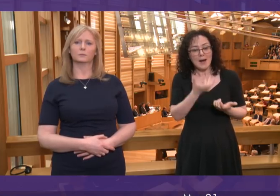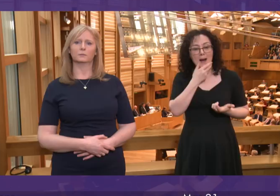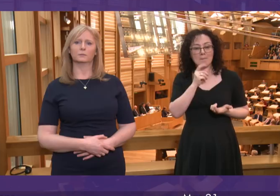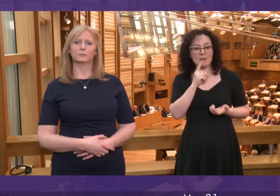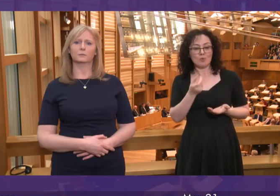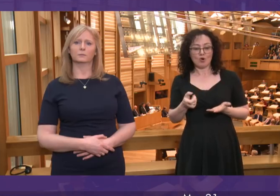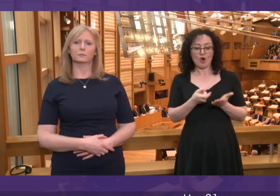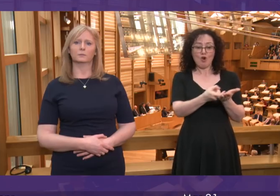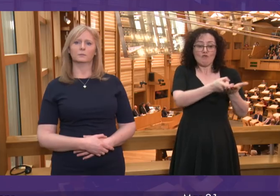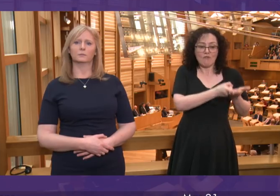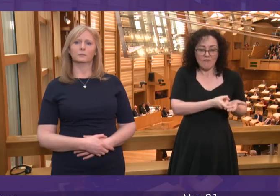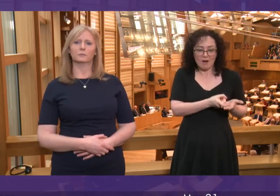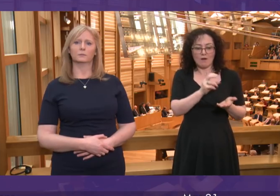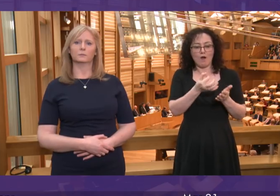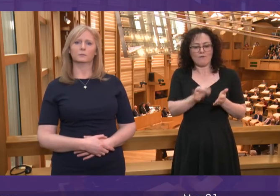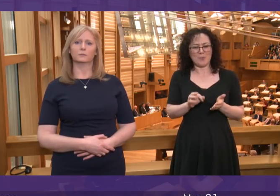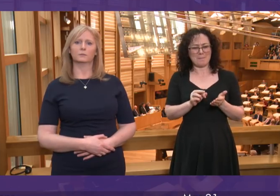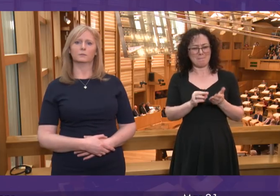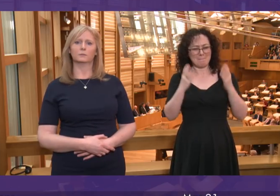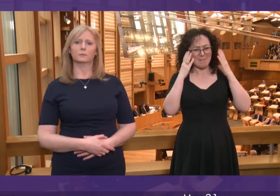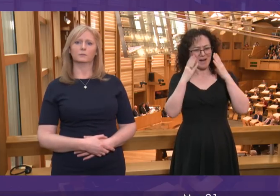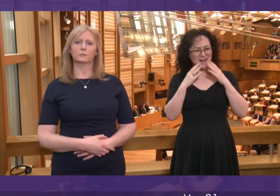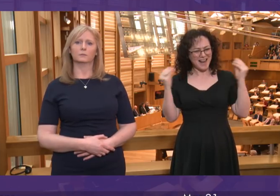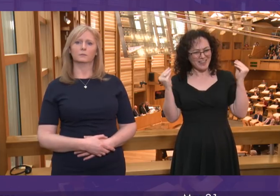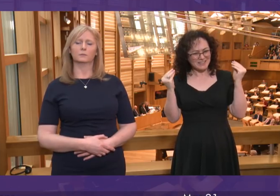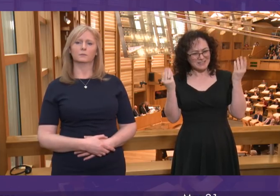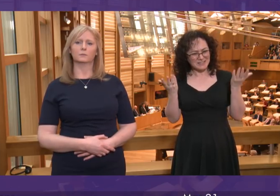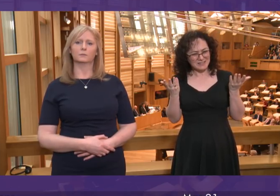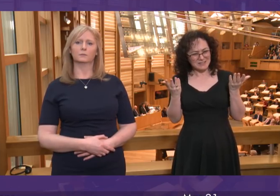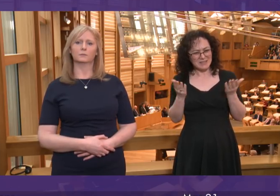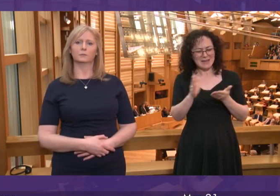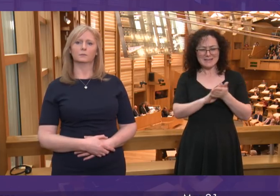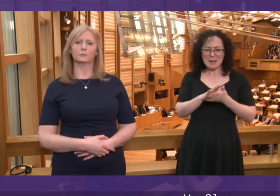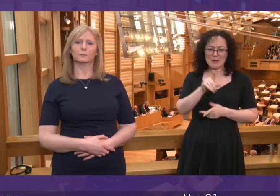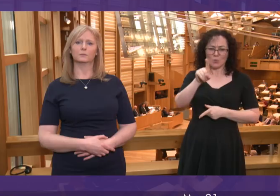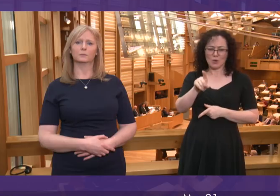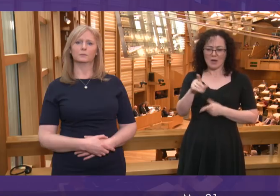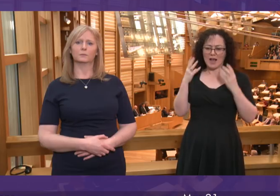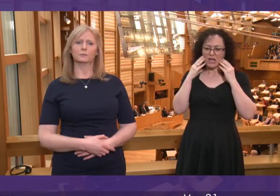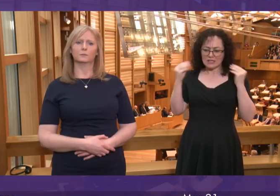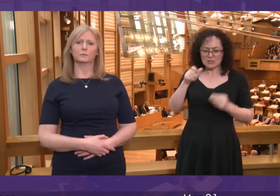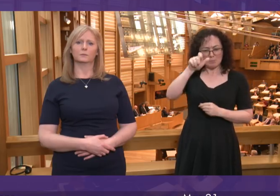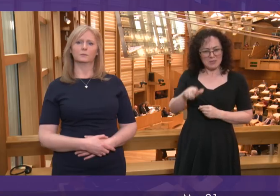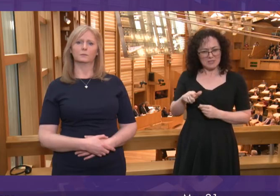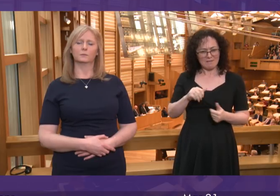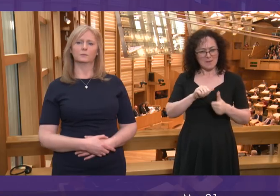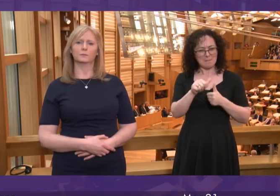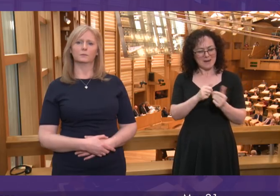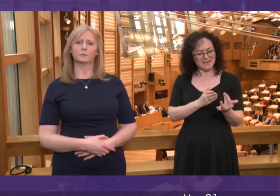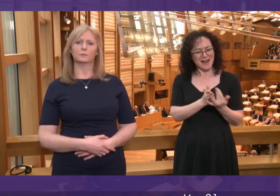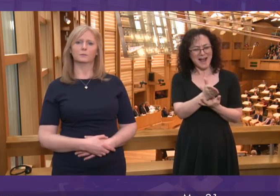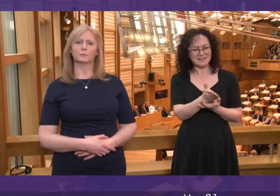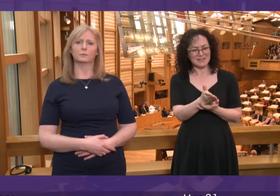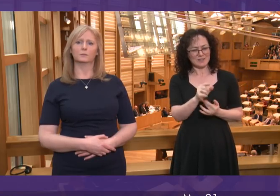for treatment. Now, isn't the First Minister like me concerned that Dutch patients are getting better access to this Scottish rehabilitation